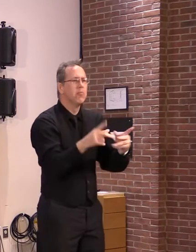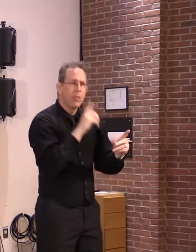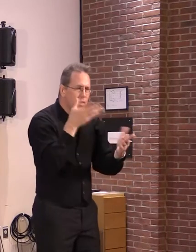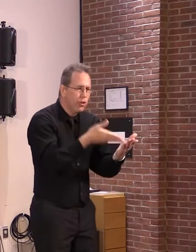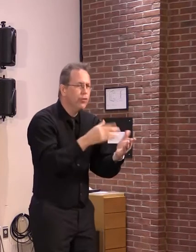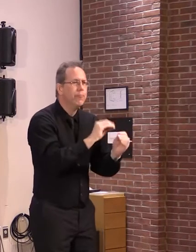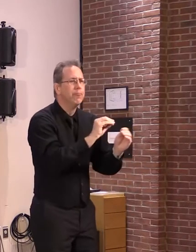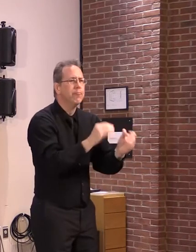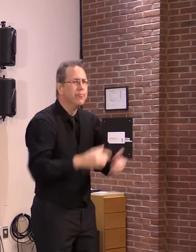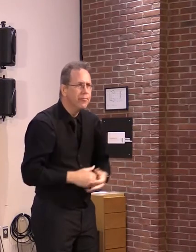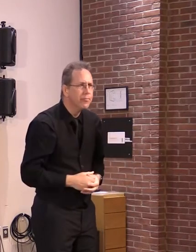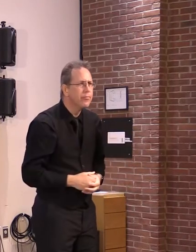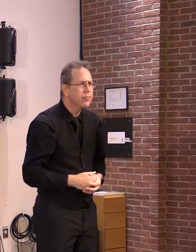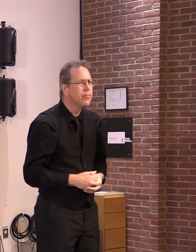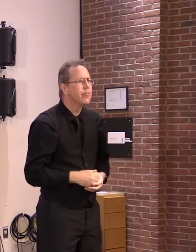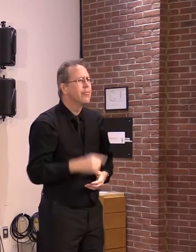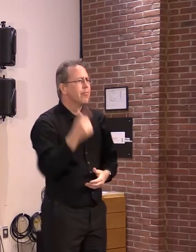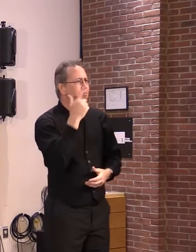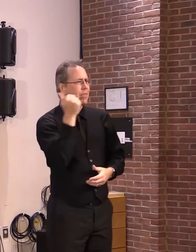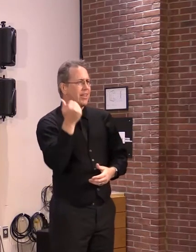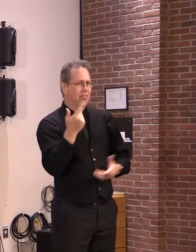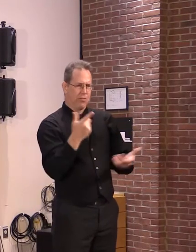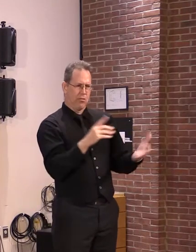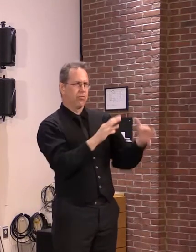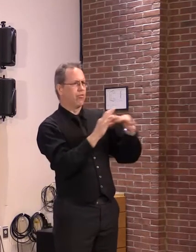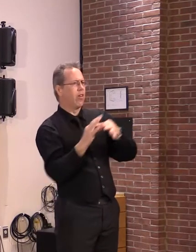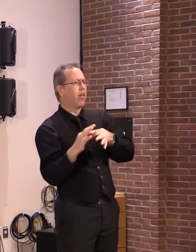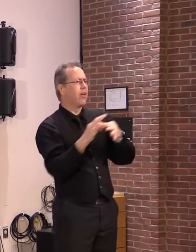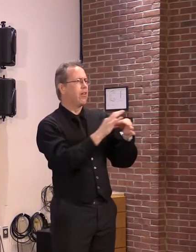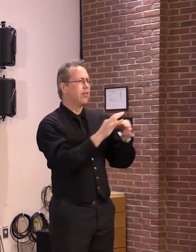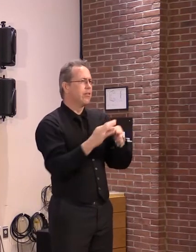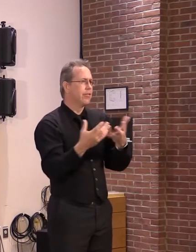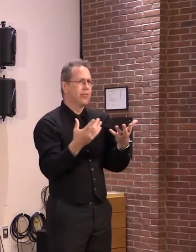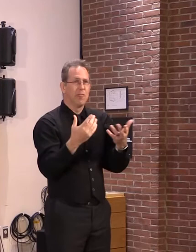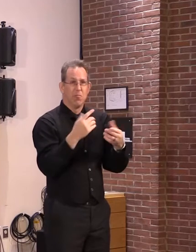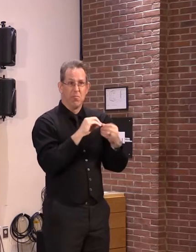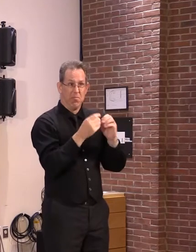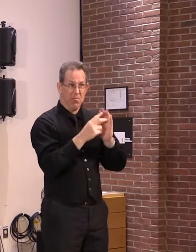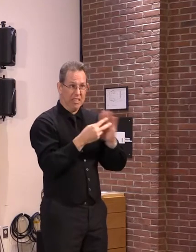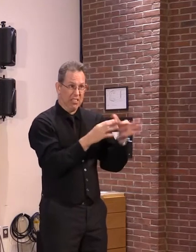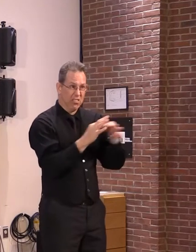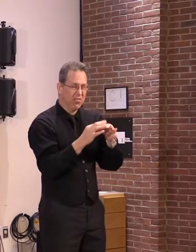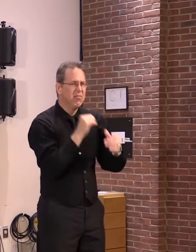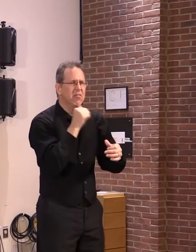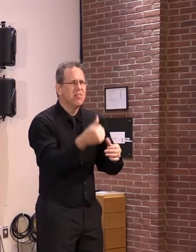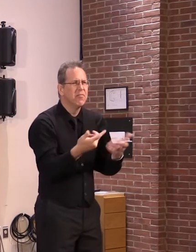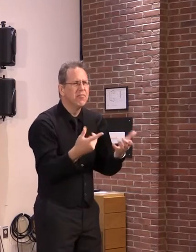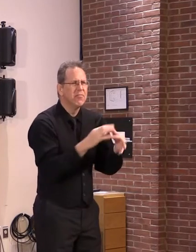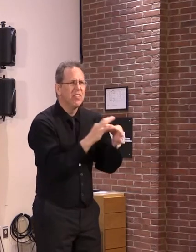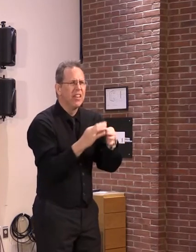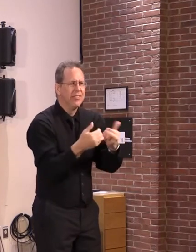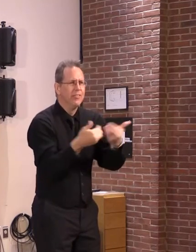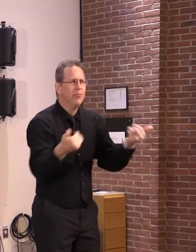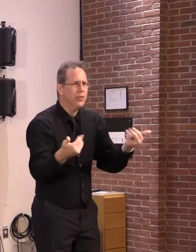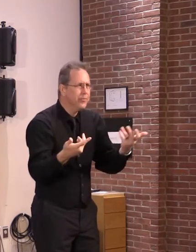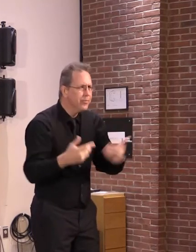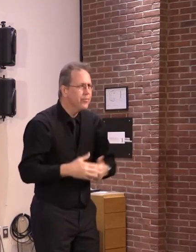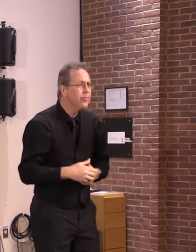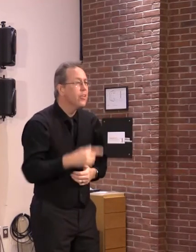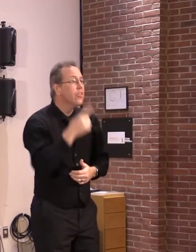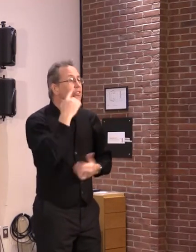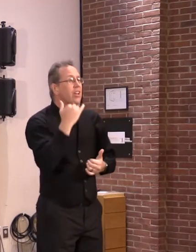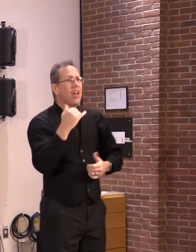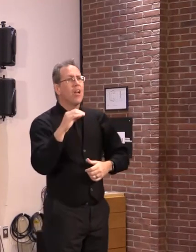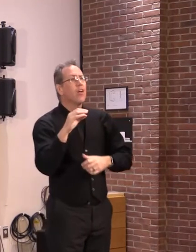relevance that they have or don't have at this point in time with this particular virus as we follow